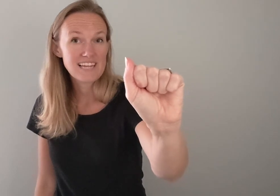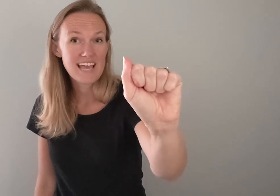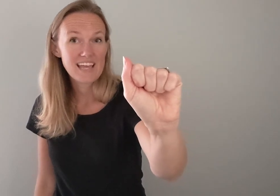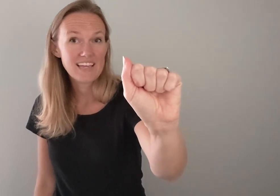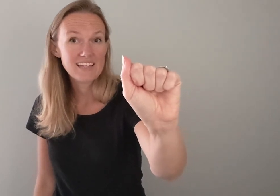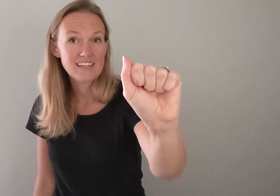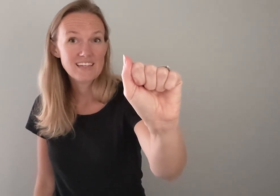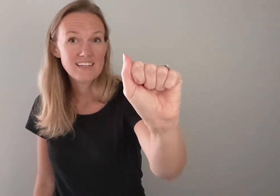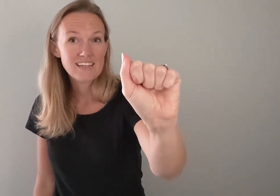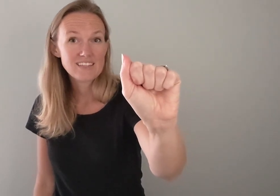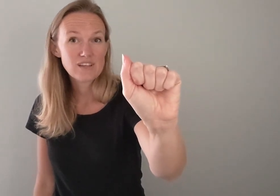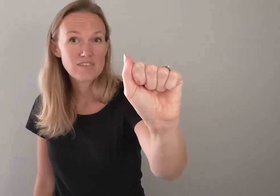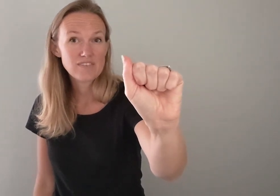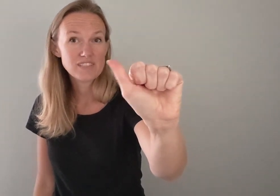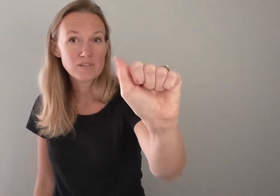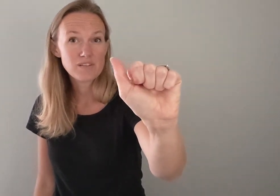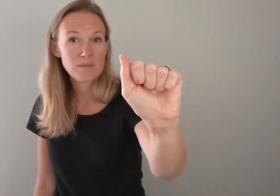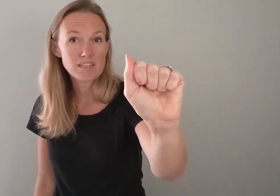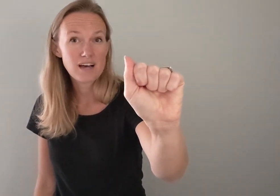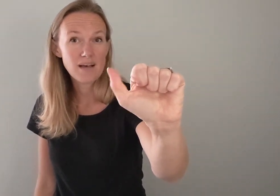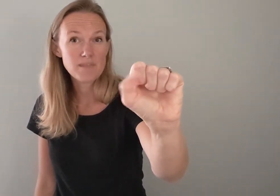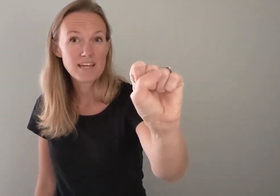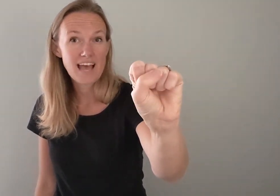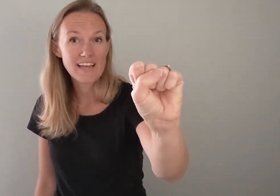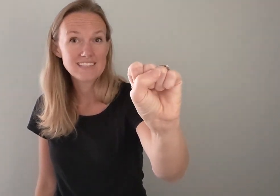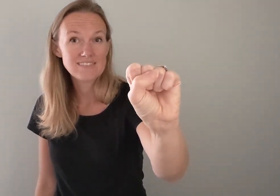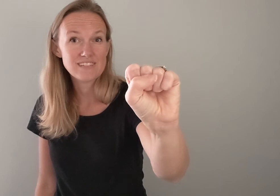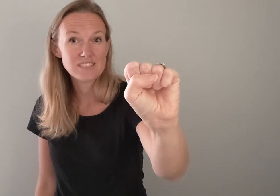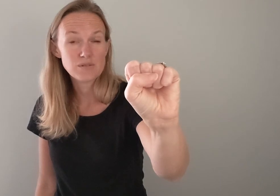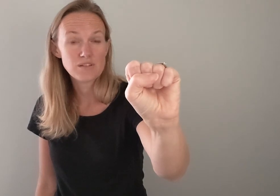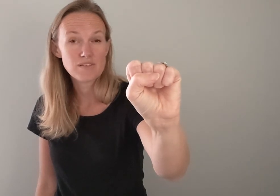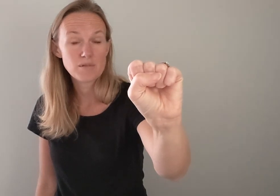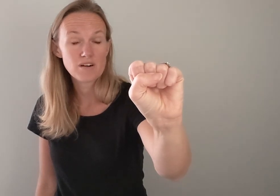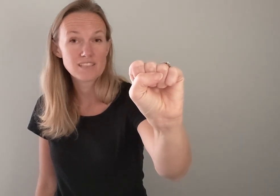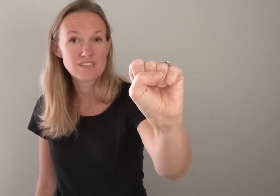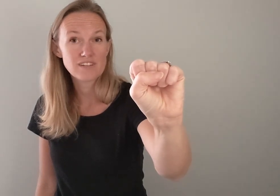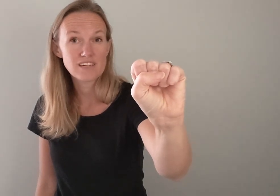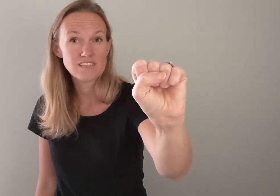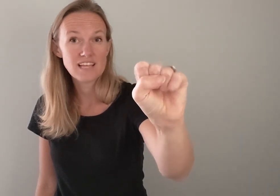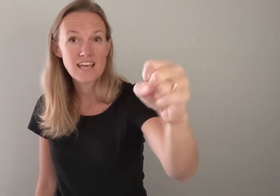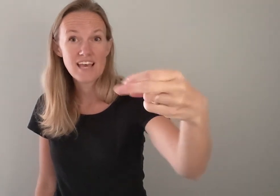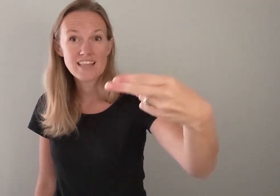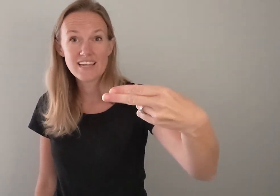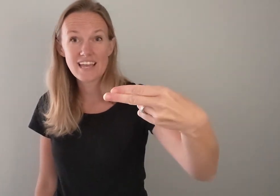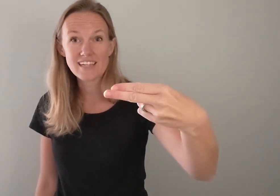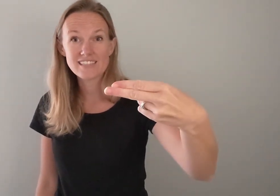an a okay so you have a fist with your thumb on top then an s fist with your thumb across your fingers and then h